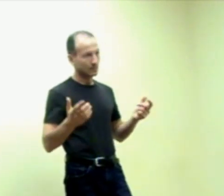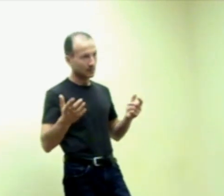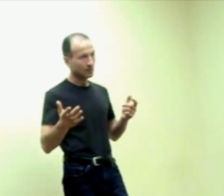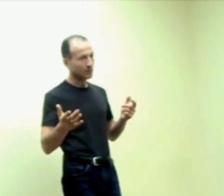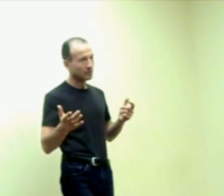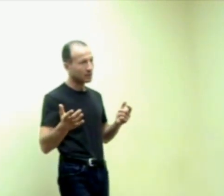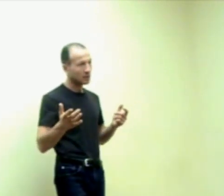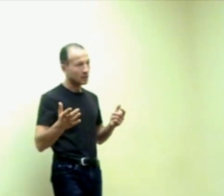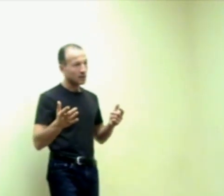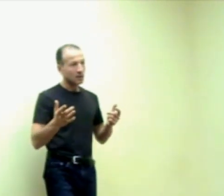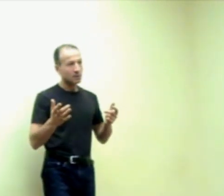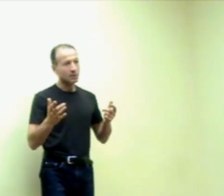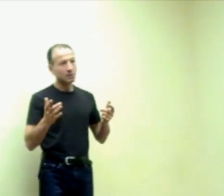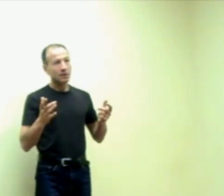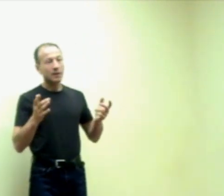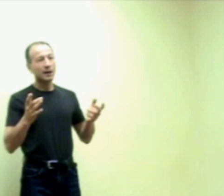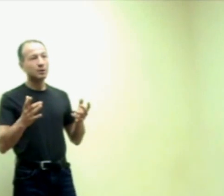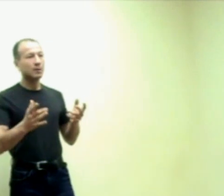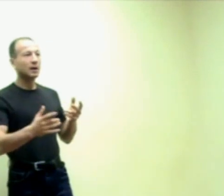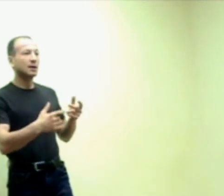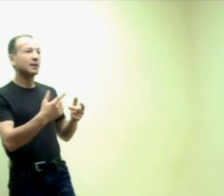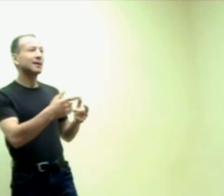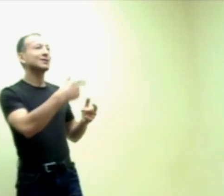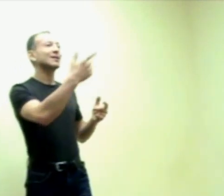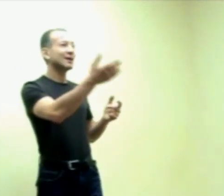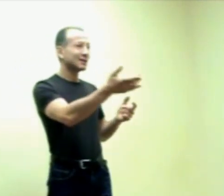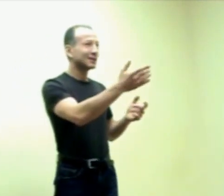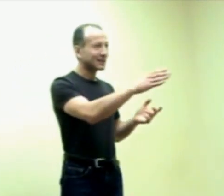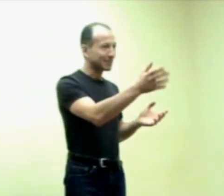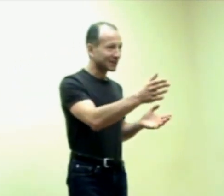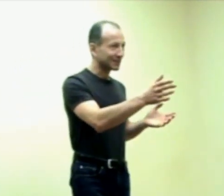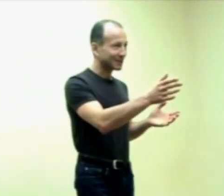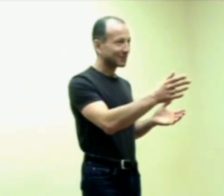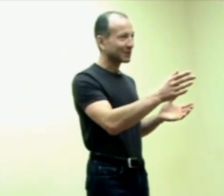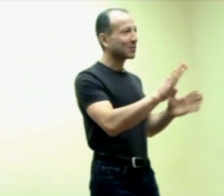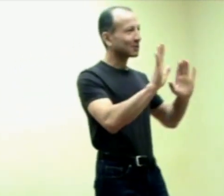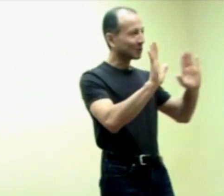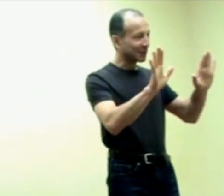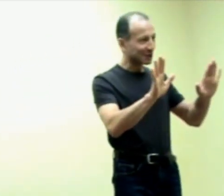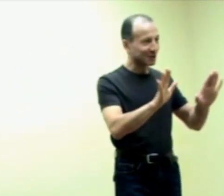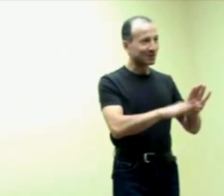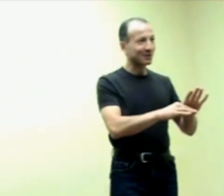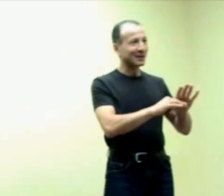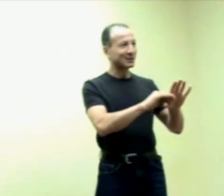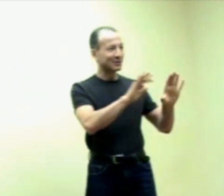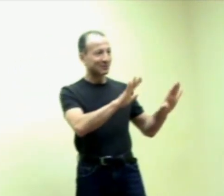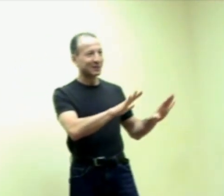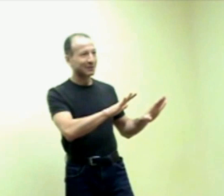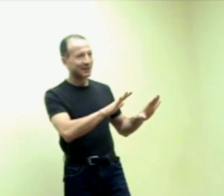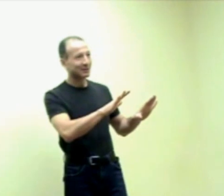You follow me? So, that's why, and then sitting up is coming. Okay? We will not touch this, because that's not for us right now.